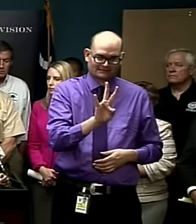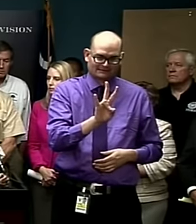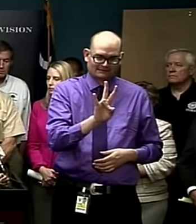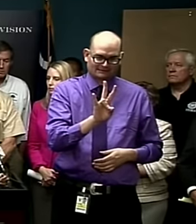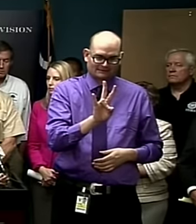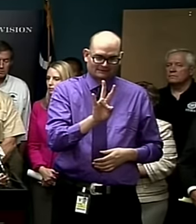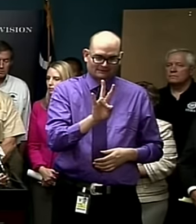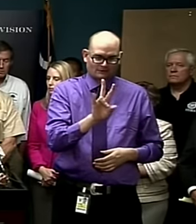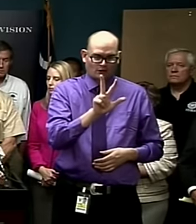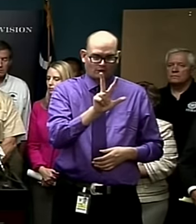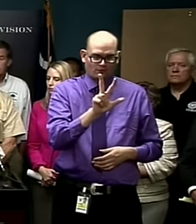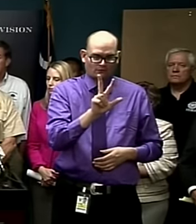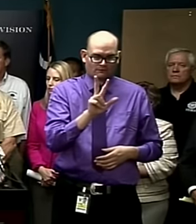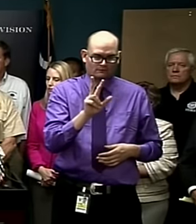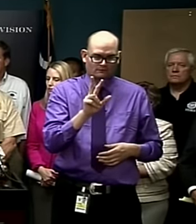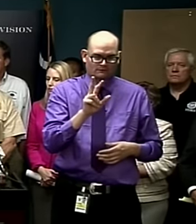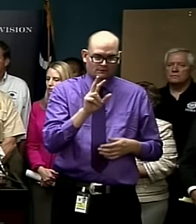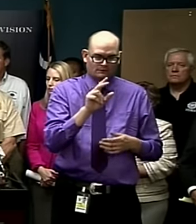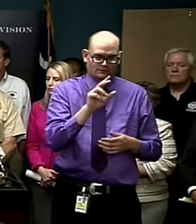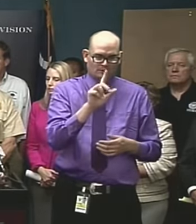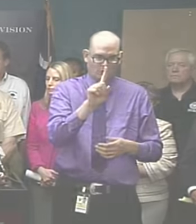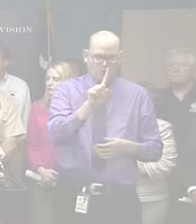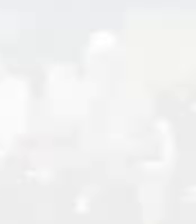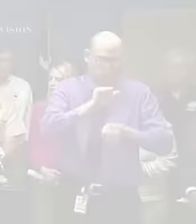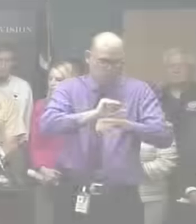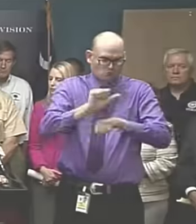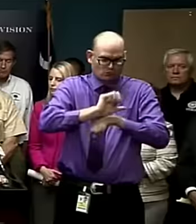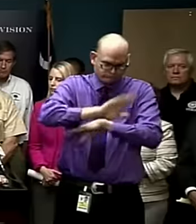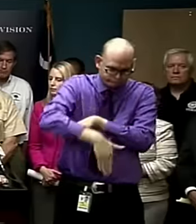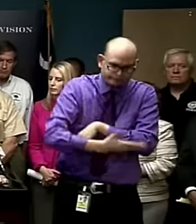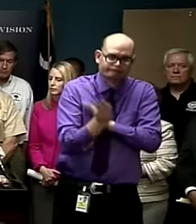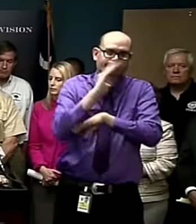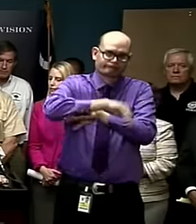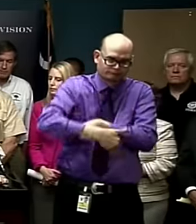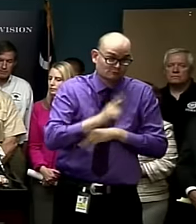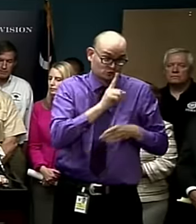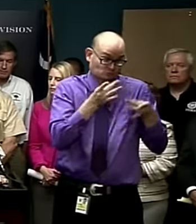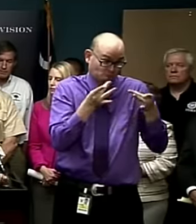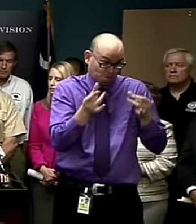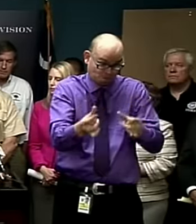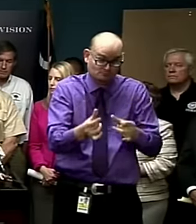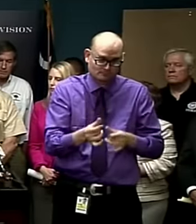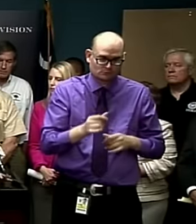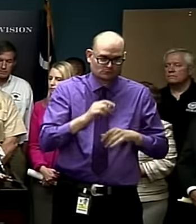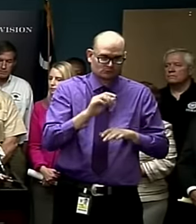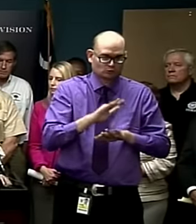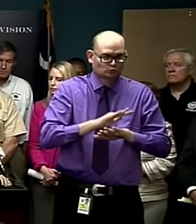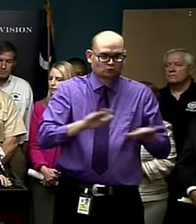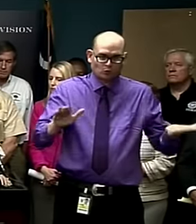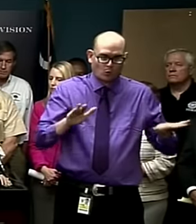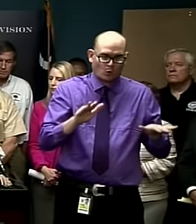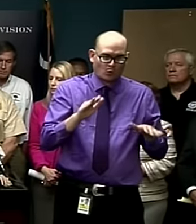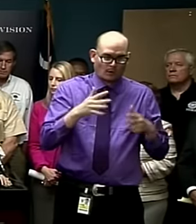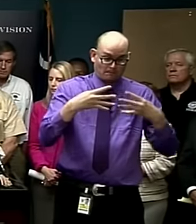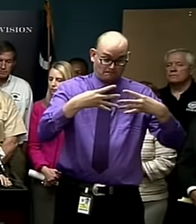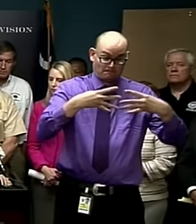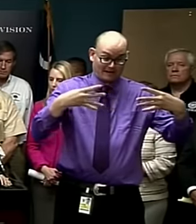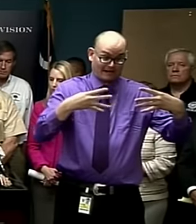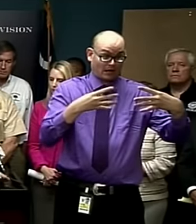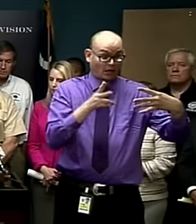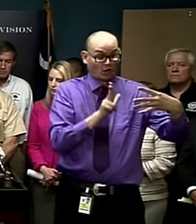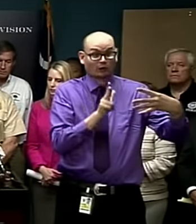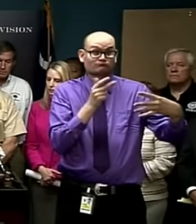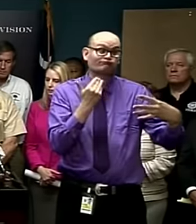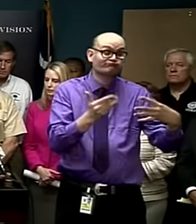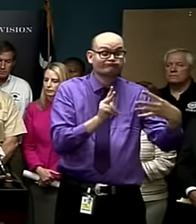collisions. That's been from the start of this event. A reminder, please don't drive around the barricaded areas. That's so important.